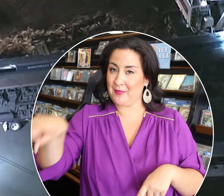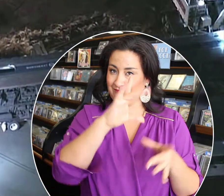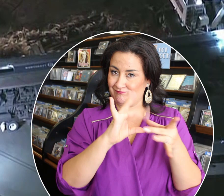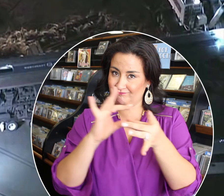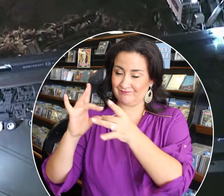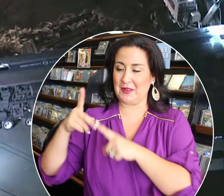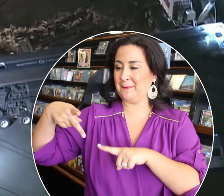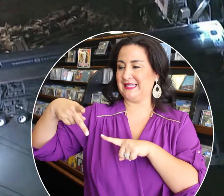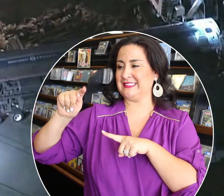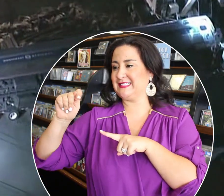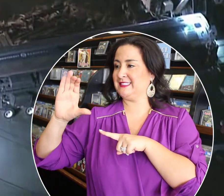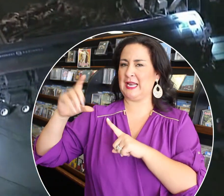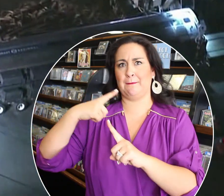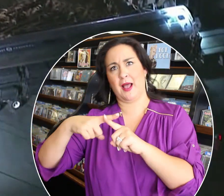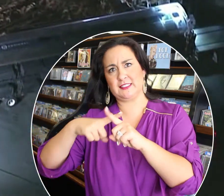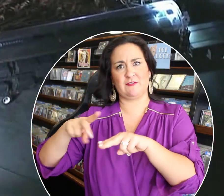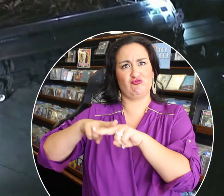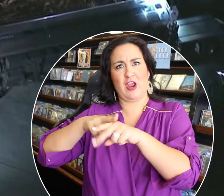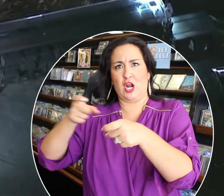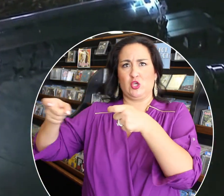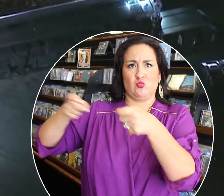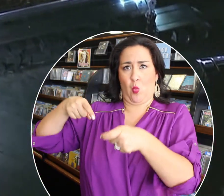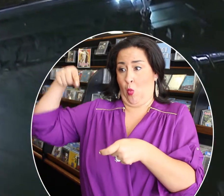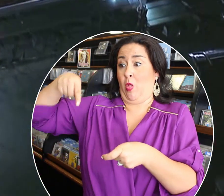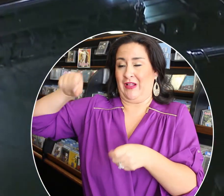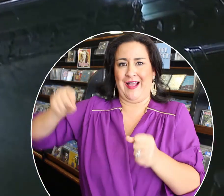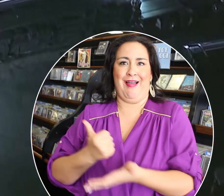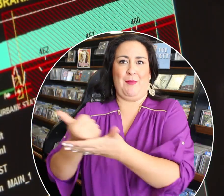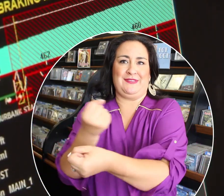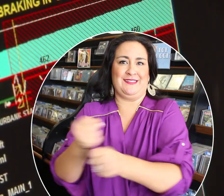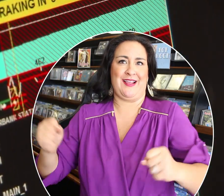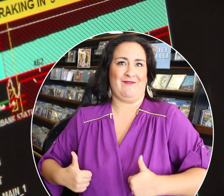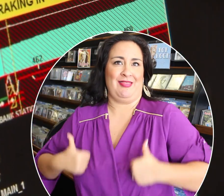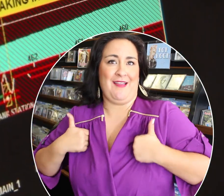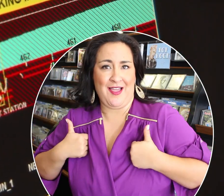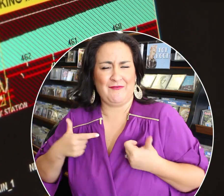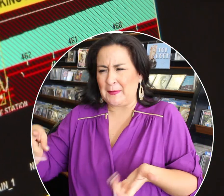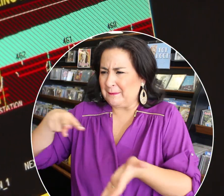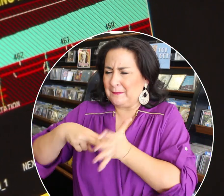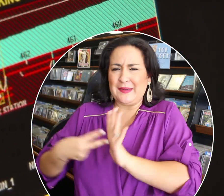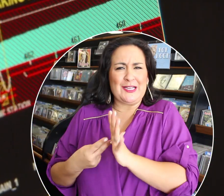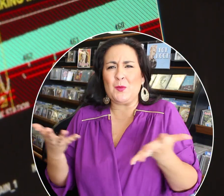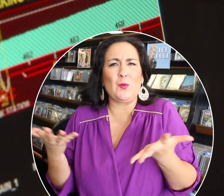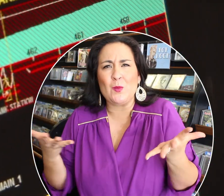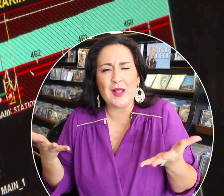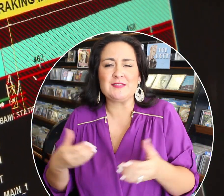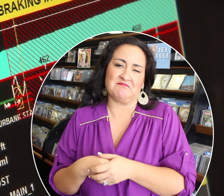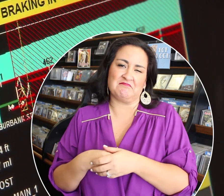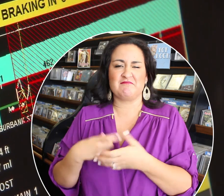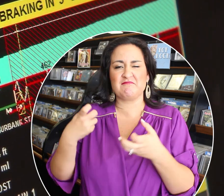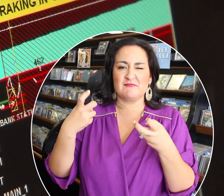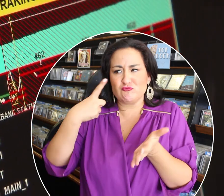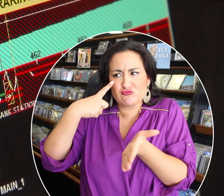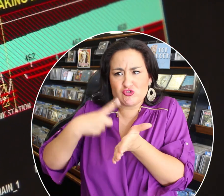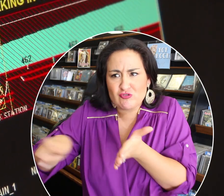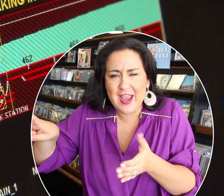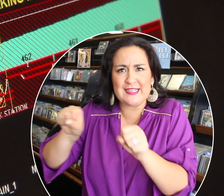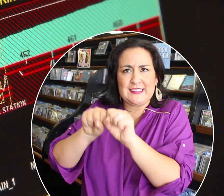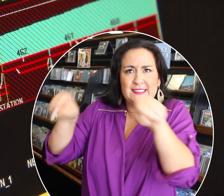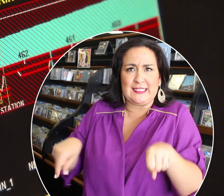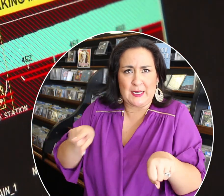another way before the crash. Many are saying that positive train control could have saved the passengers' lives.